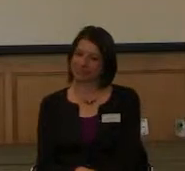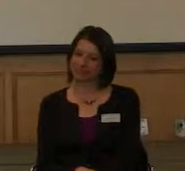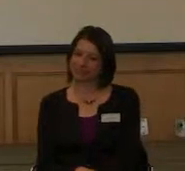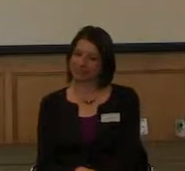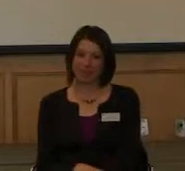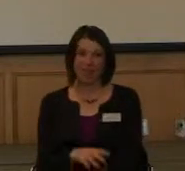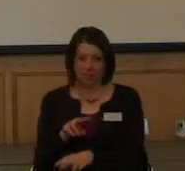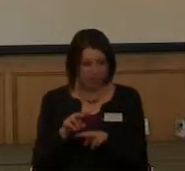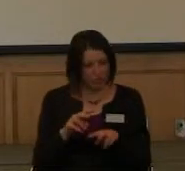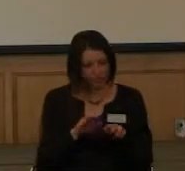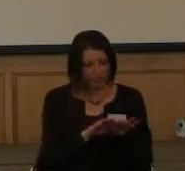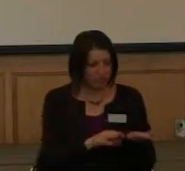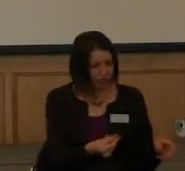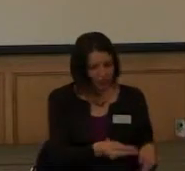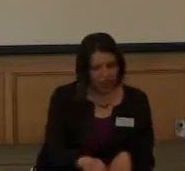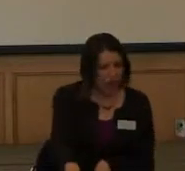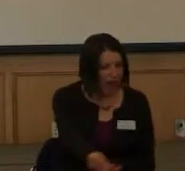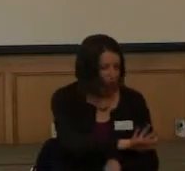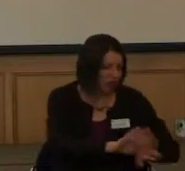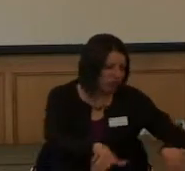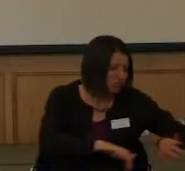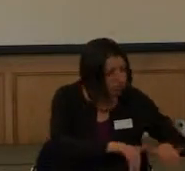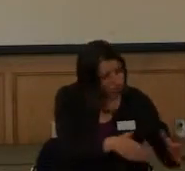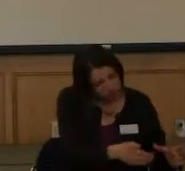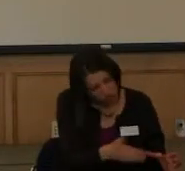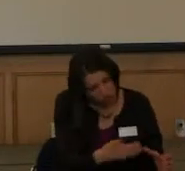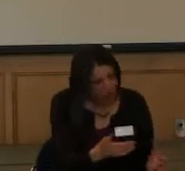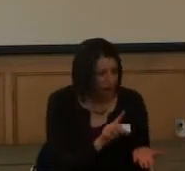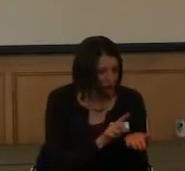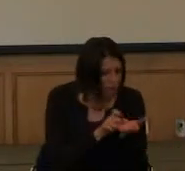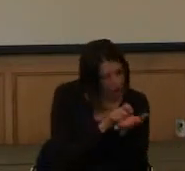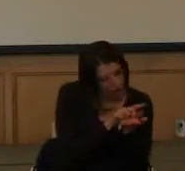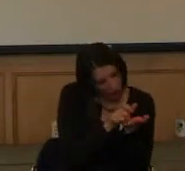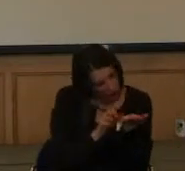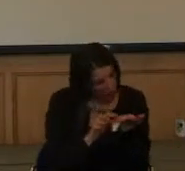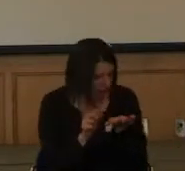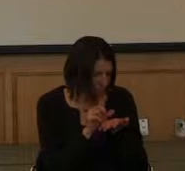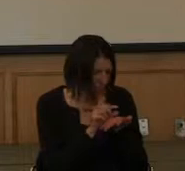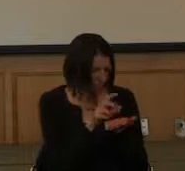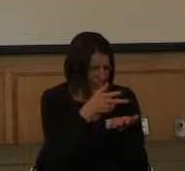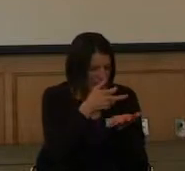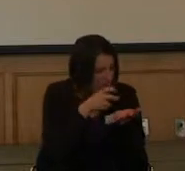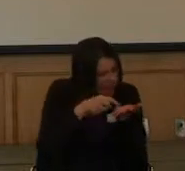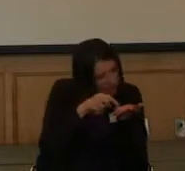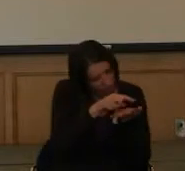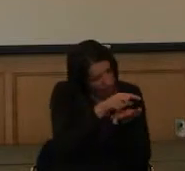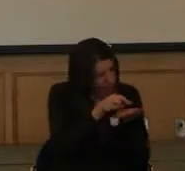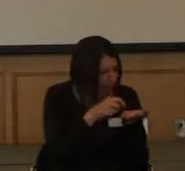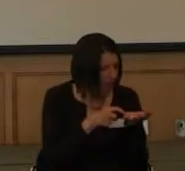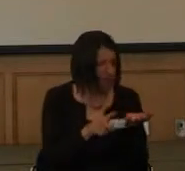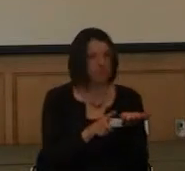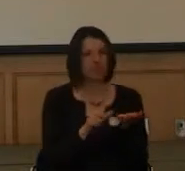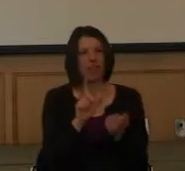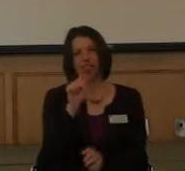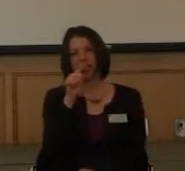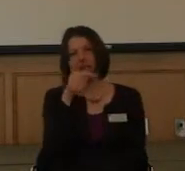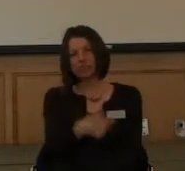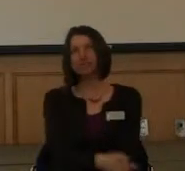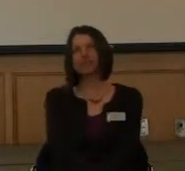ground. We were digging in the dirt. We were looking at the bugs. We get older. It was starting to notice.